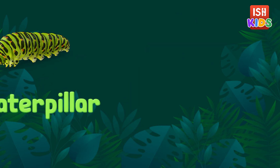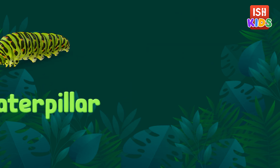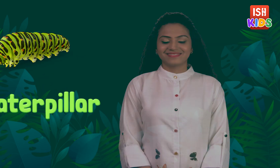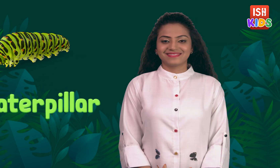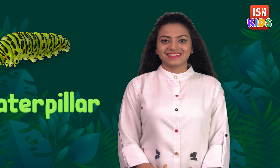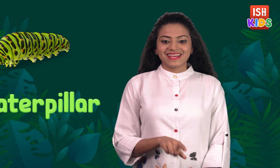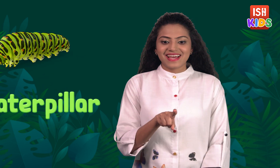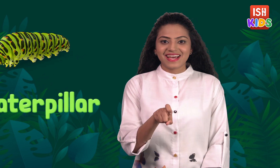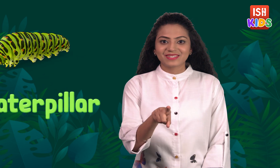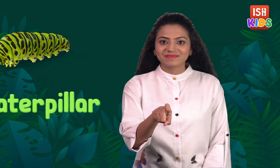Caterpillar